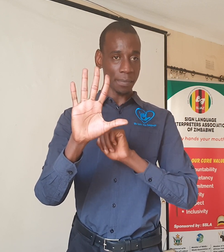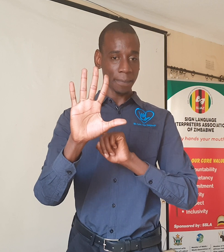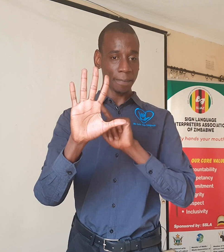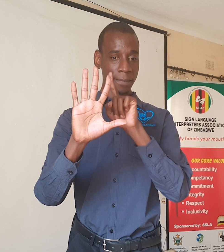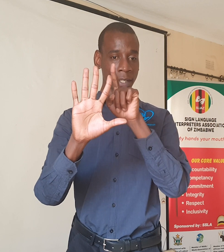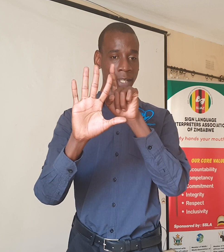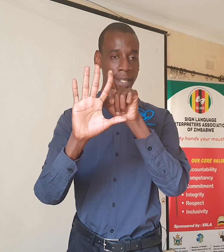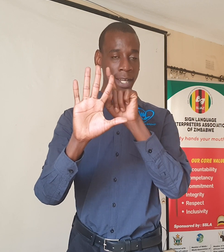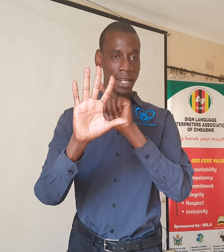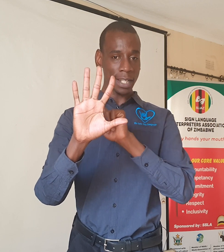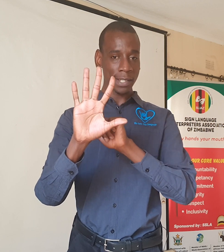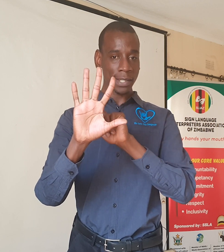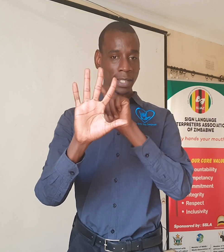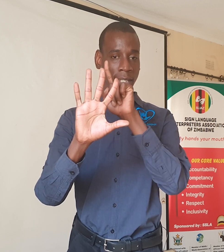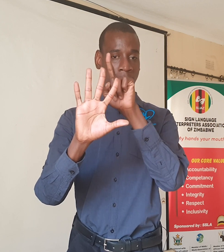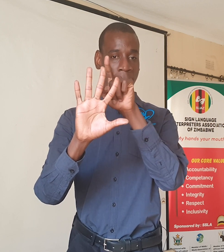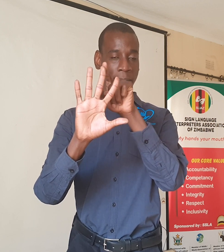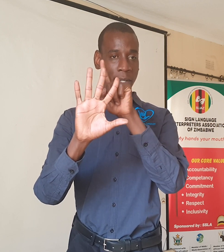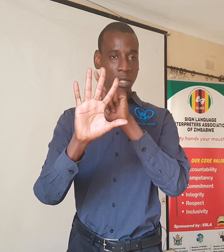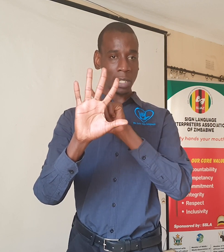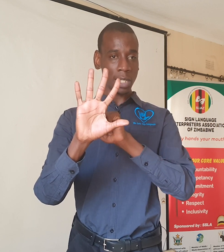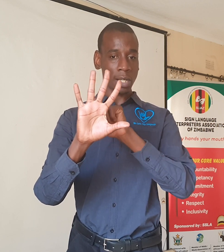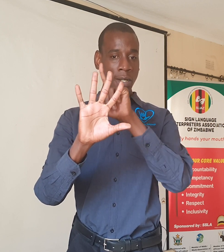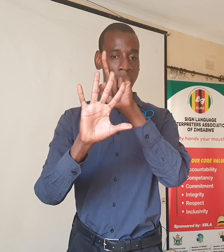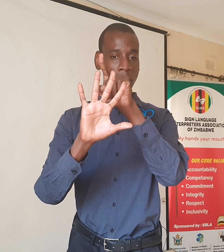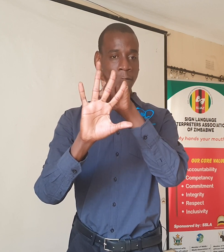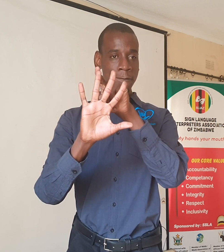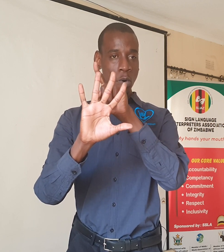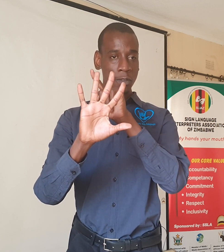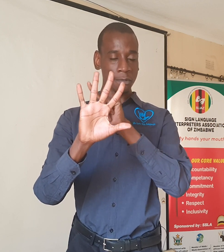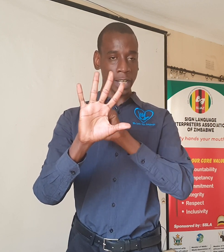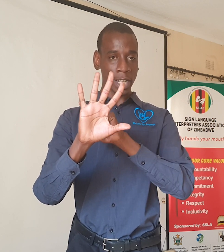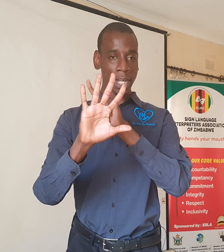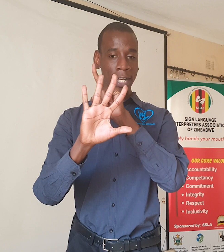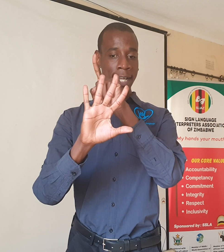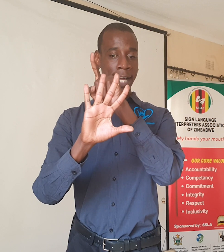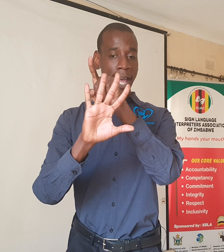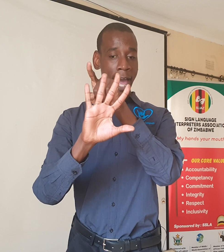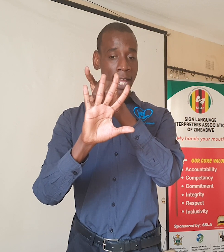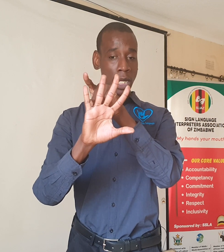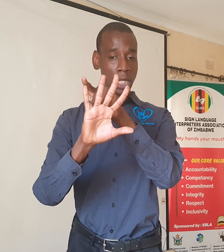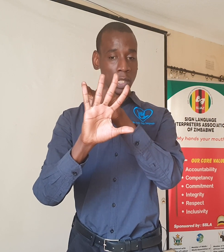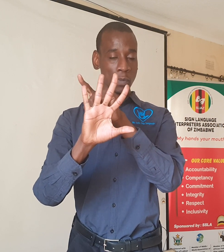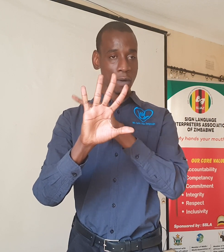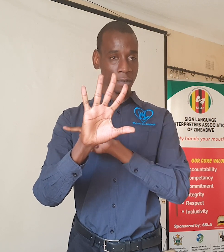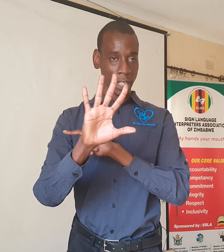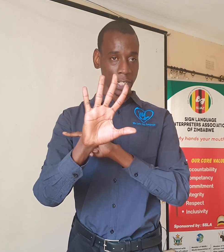index middle fourth finger and the small finger